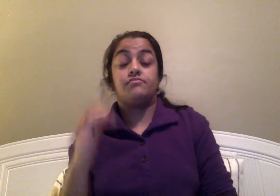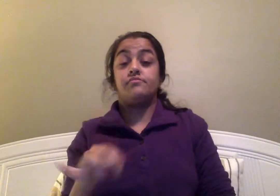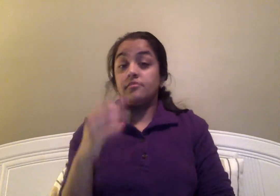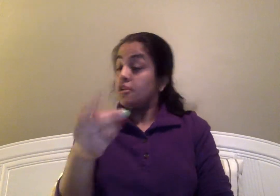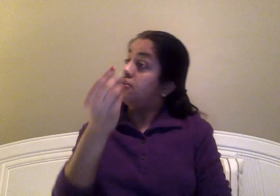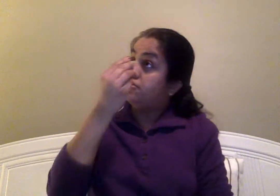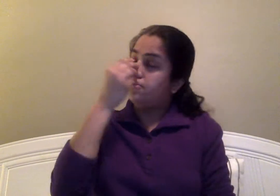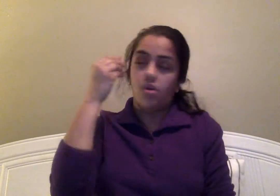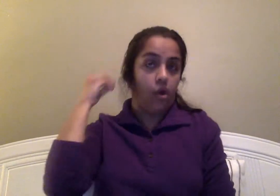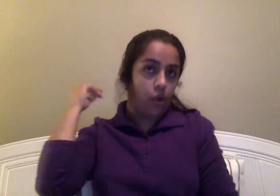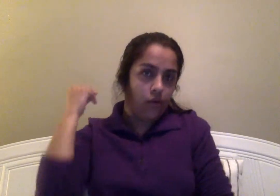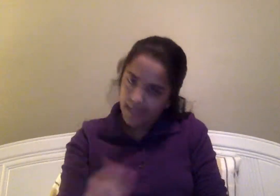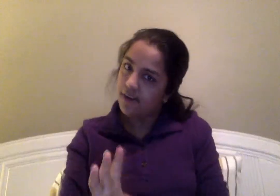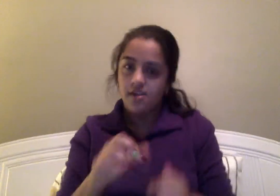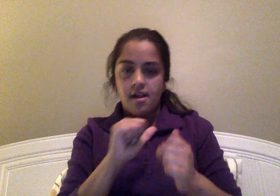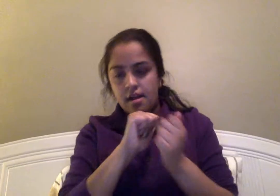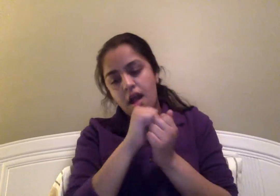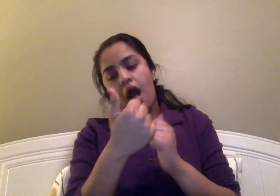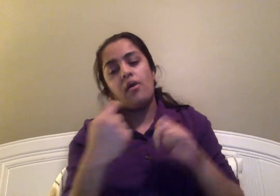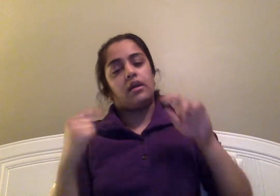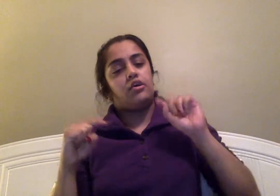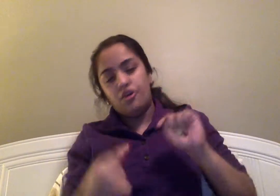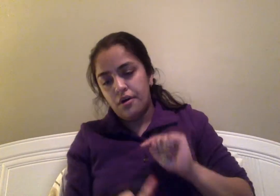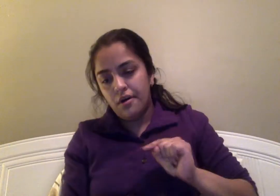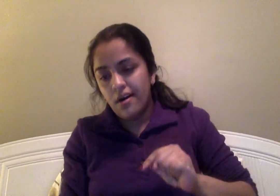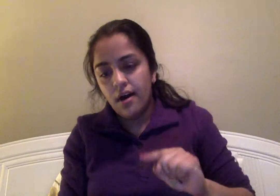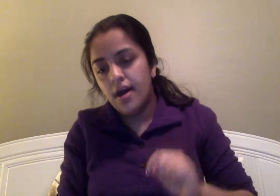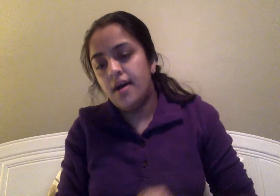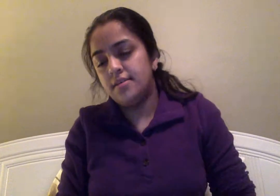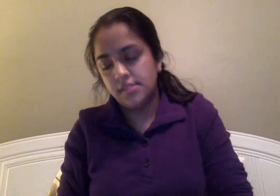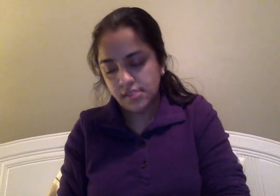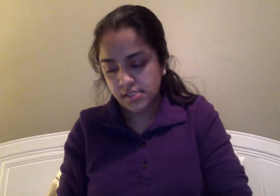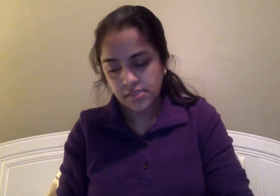you don't care how it hurts,